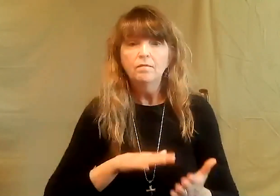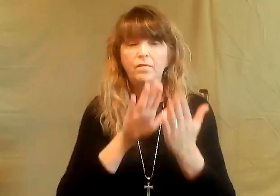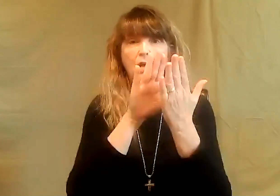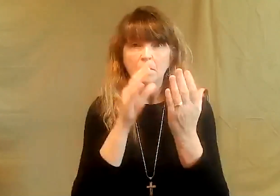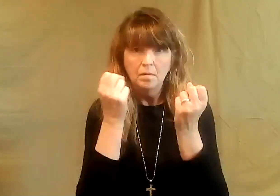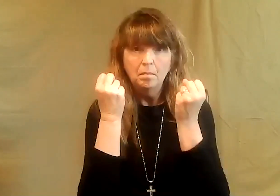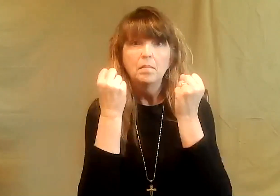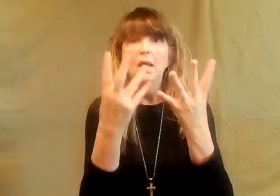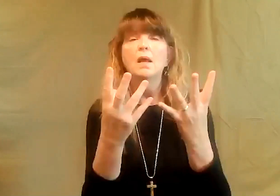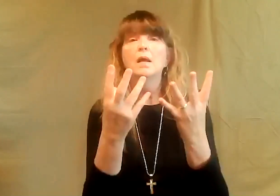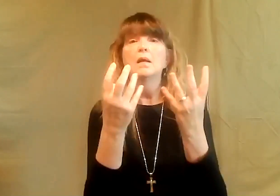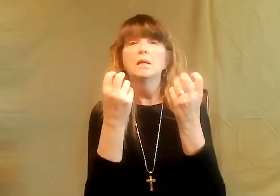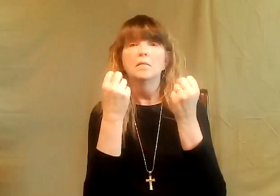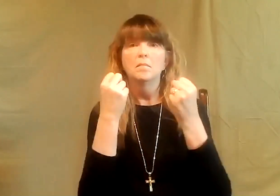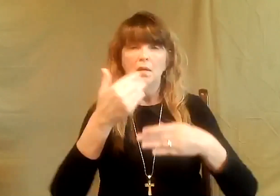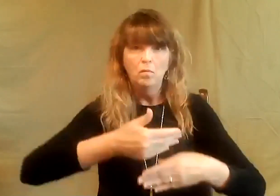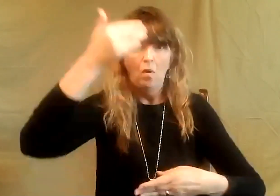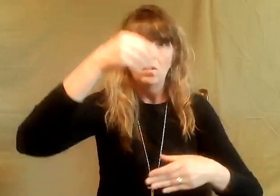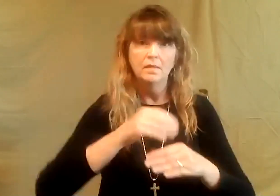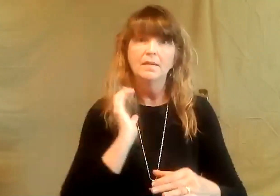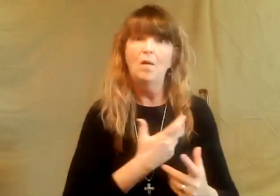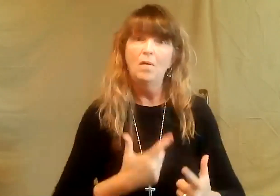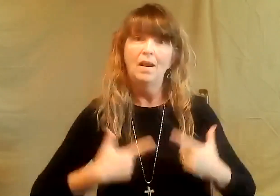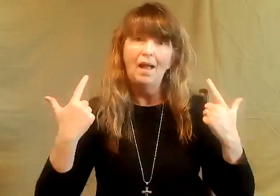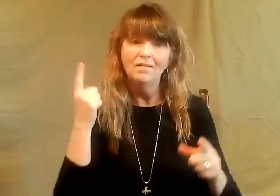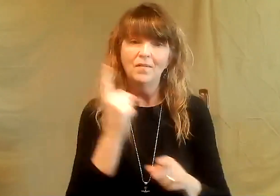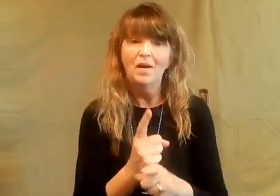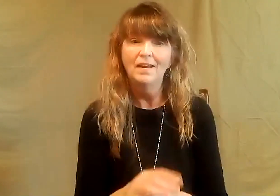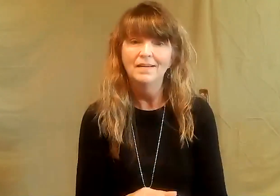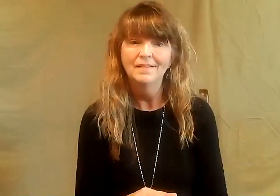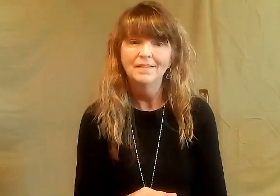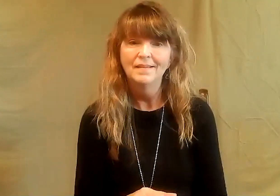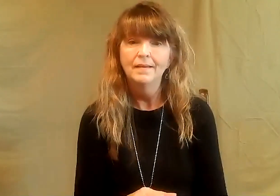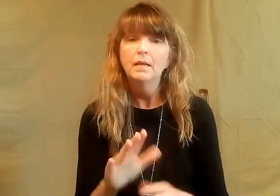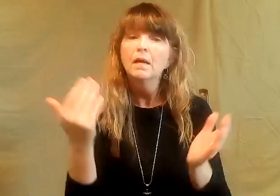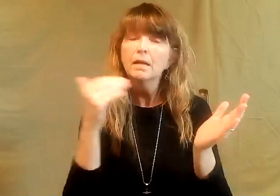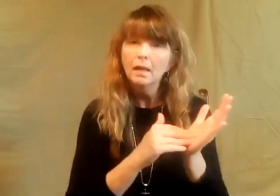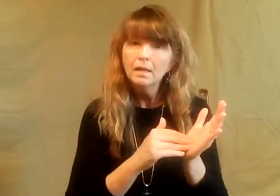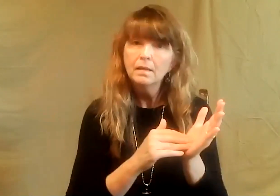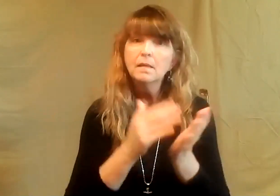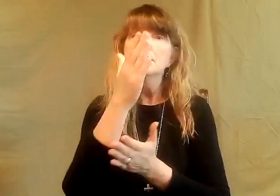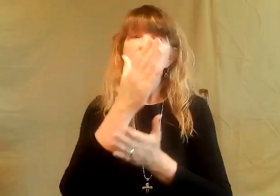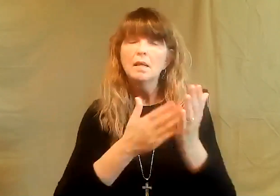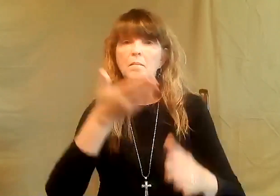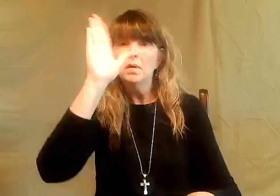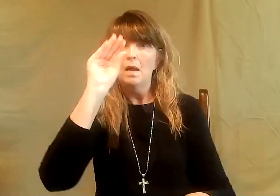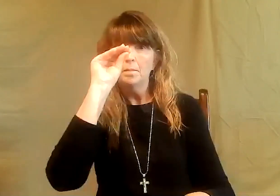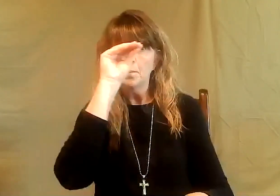And from the beginning, we have faced so many different walls in our lives, right? But once again,